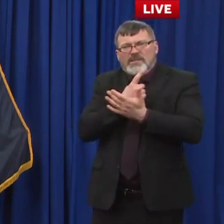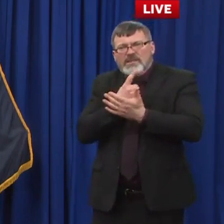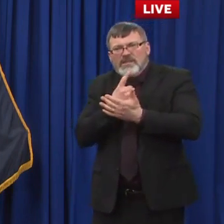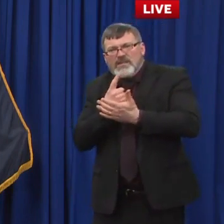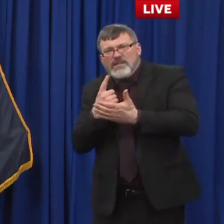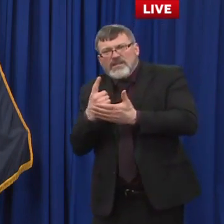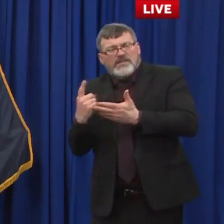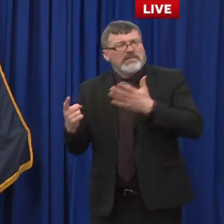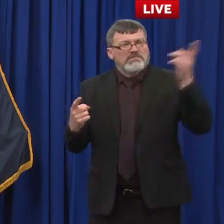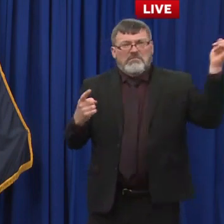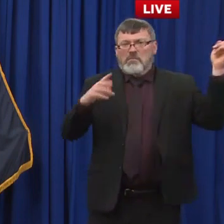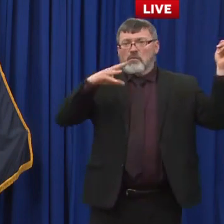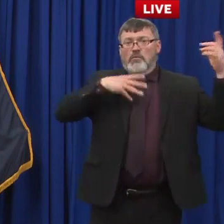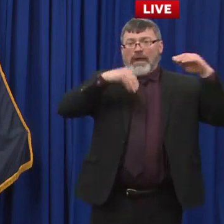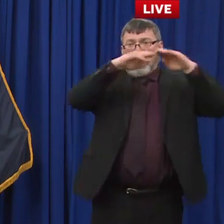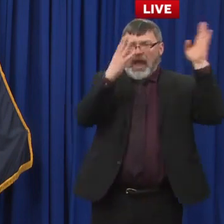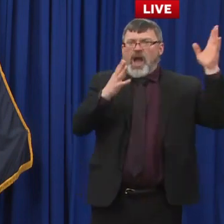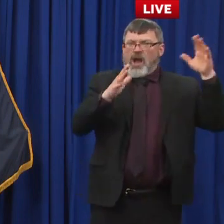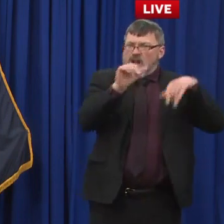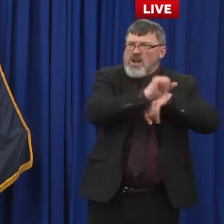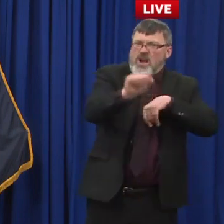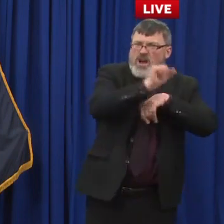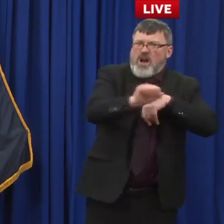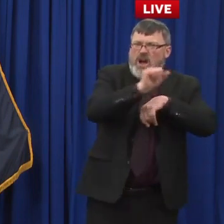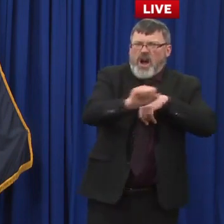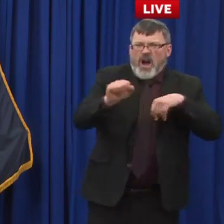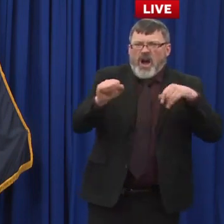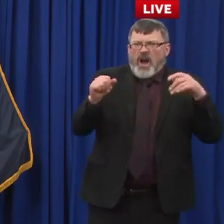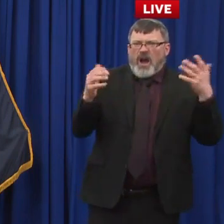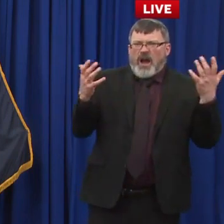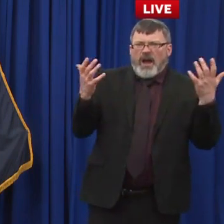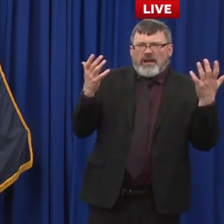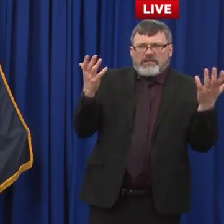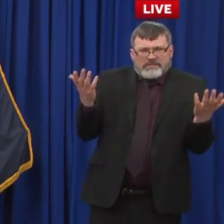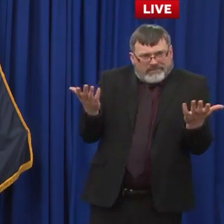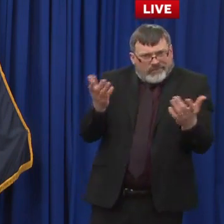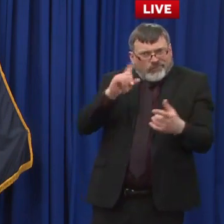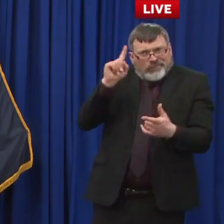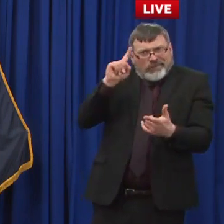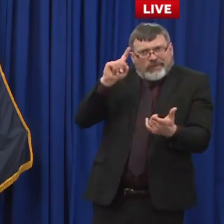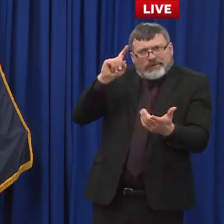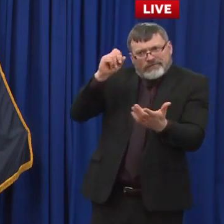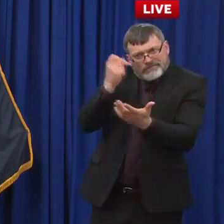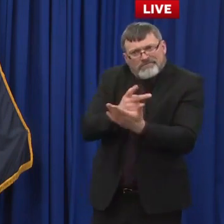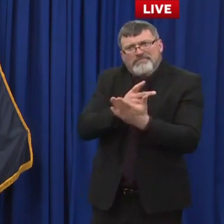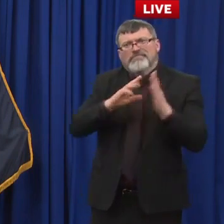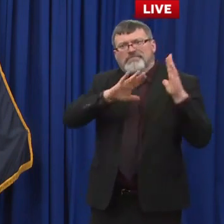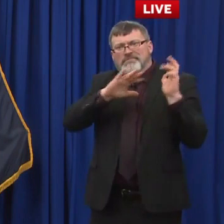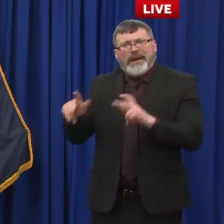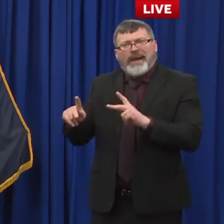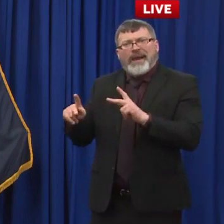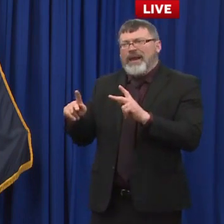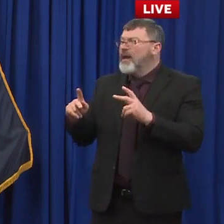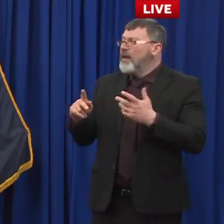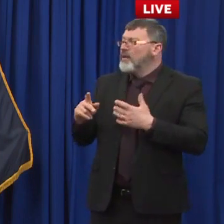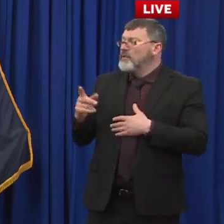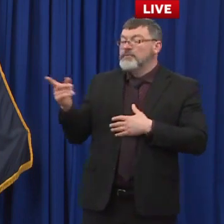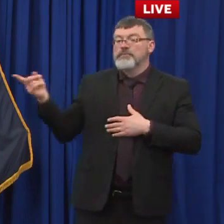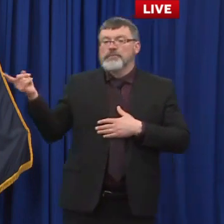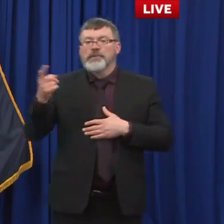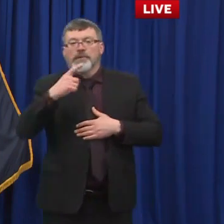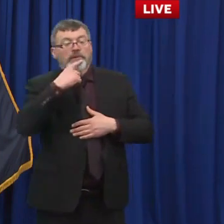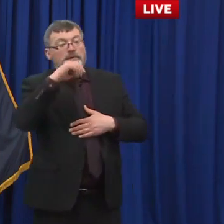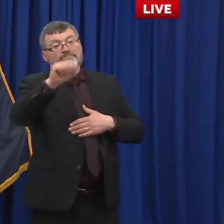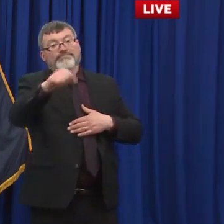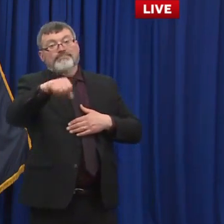trying to get a final the final checkoffs, if you will, from both the FDA and the CDC to re-release that Johnson and Johnson